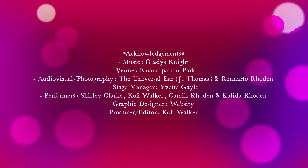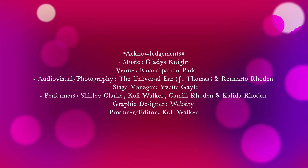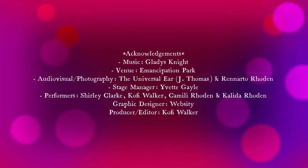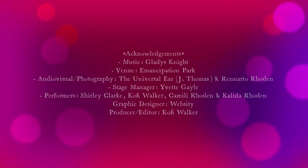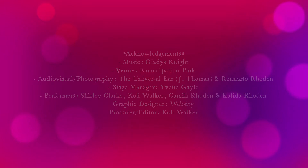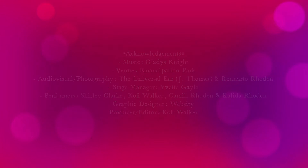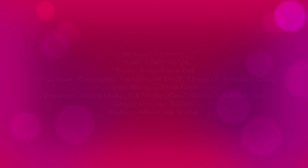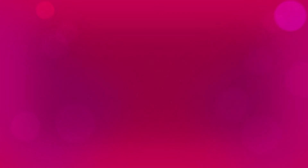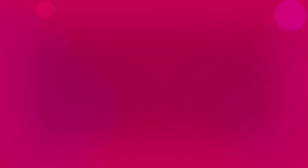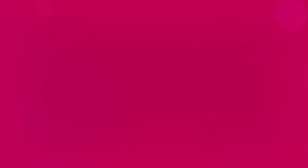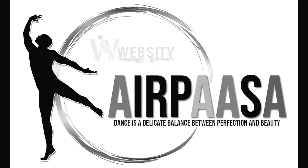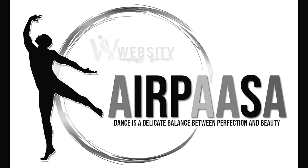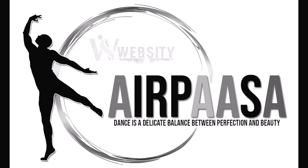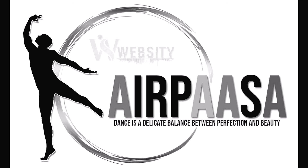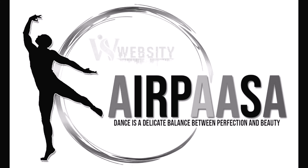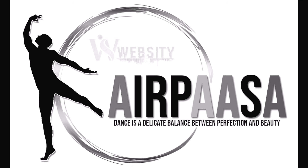May your help jazz Peace cannot Thank you.